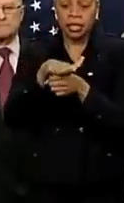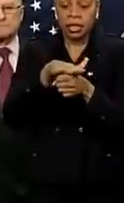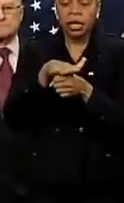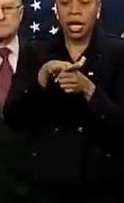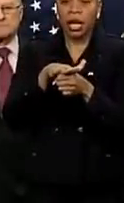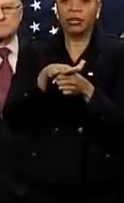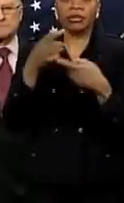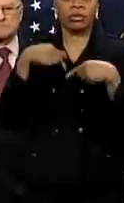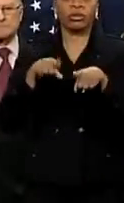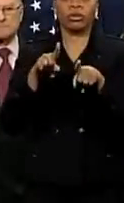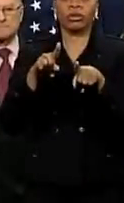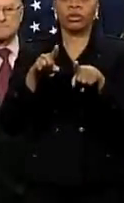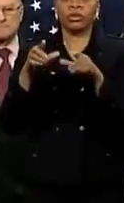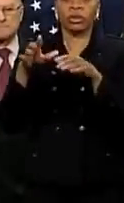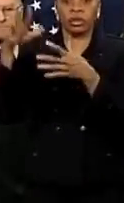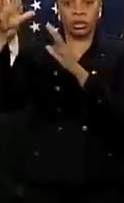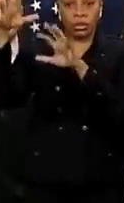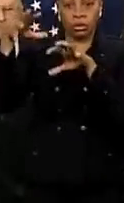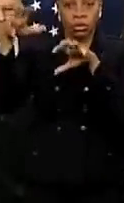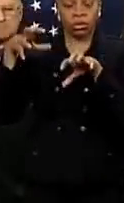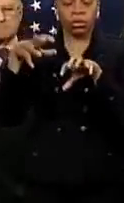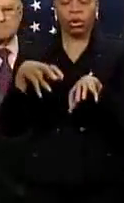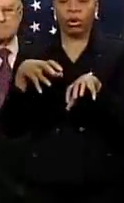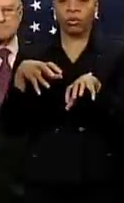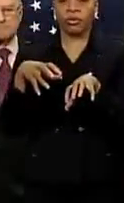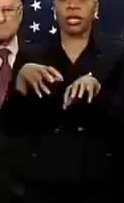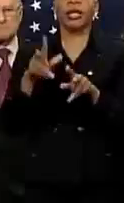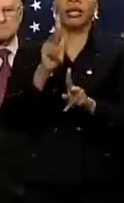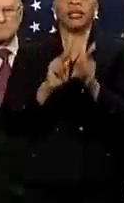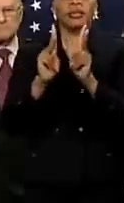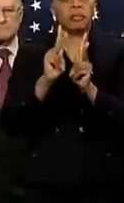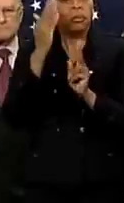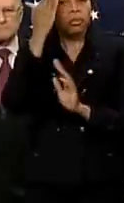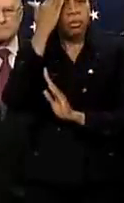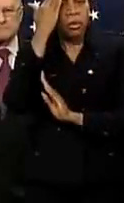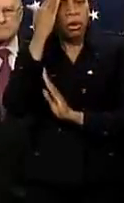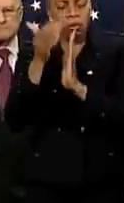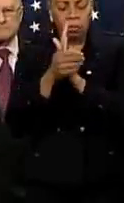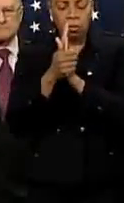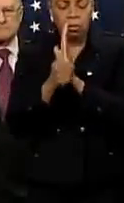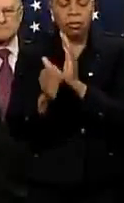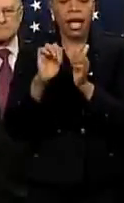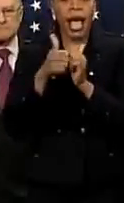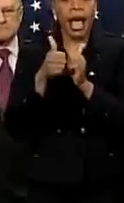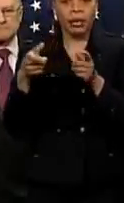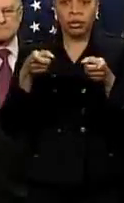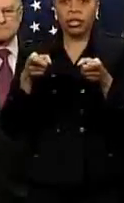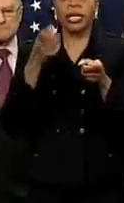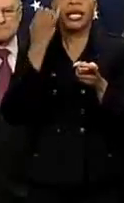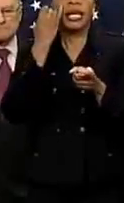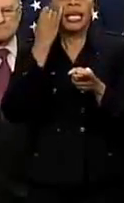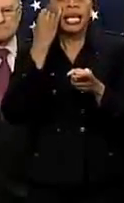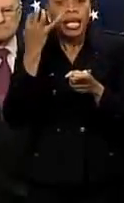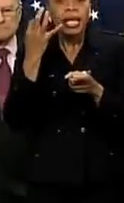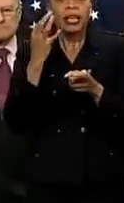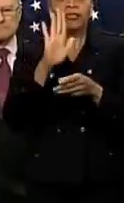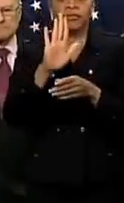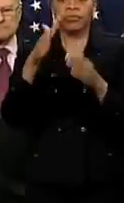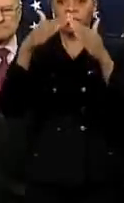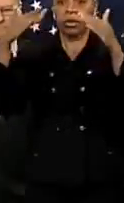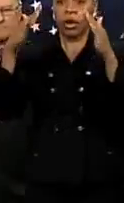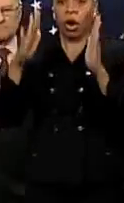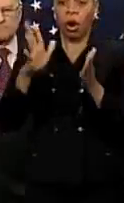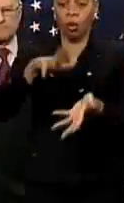storms, and people know how to deal with it. If your house has been damaged by